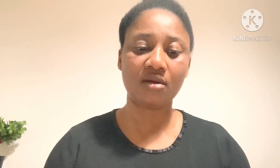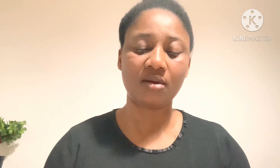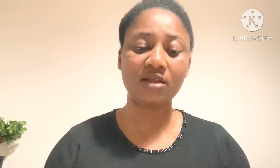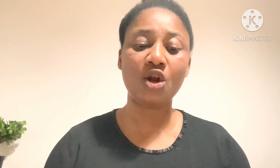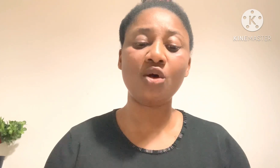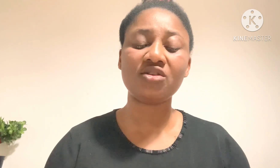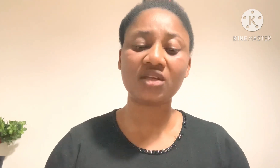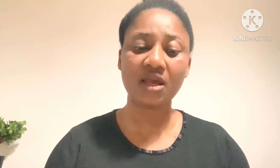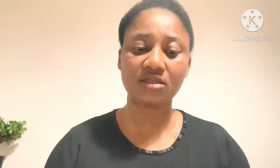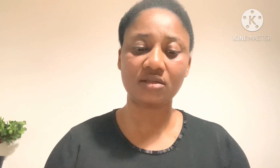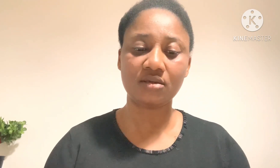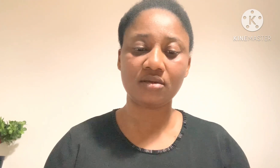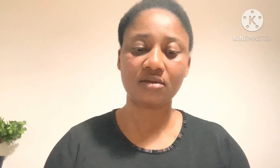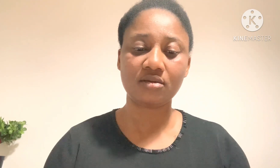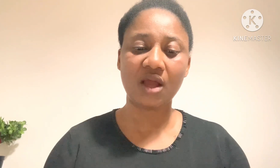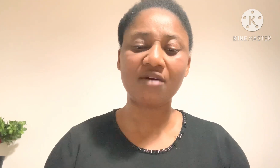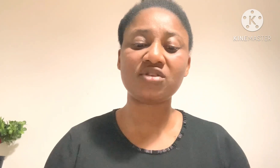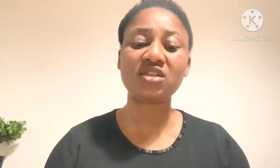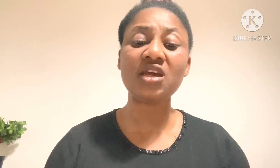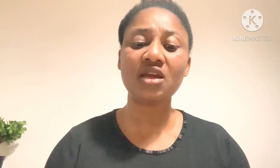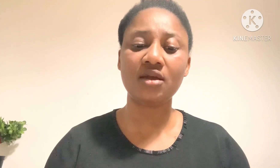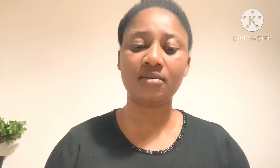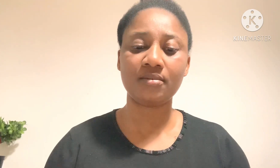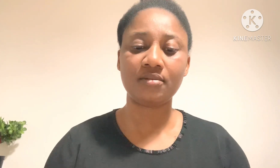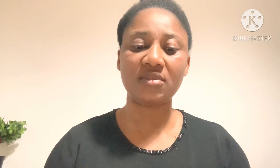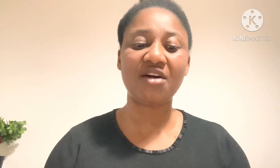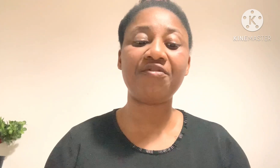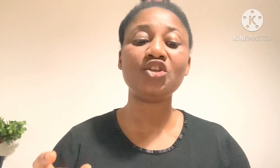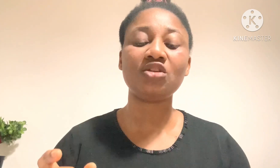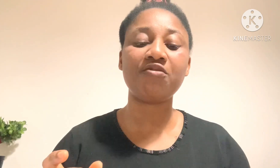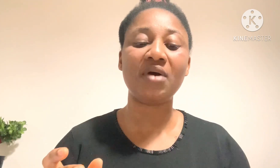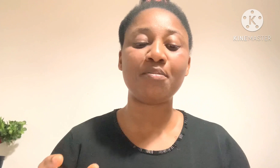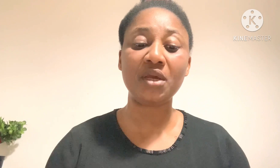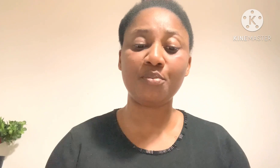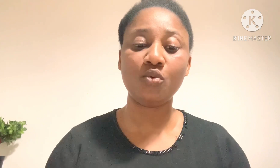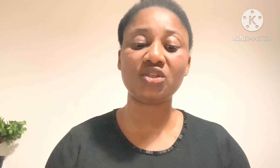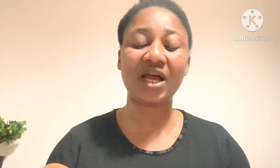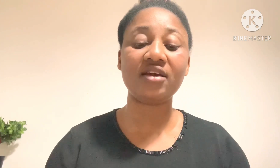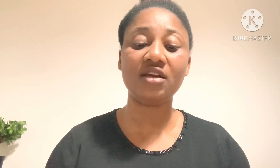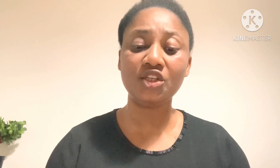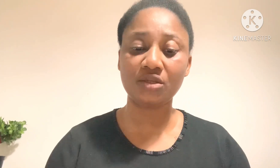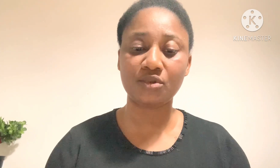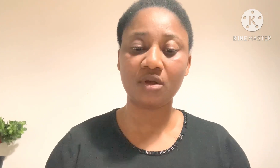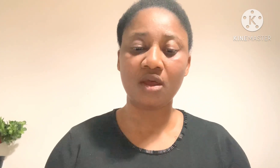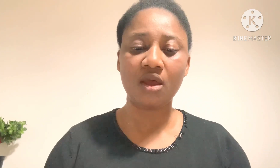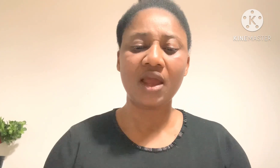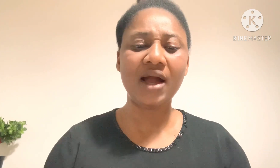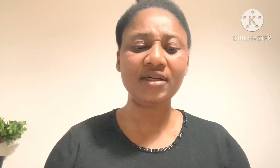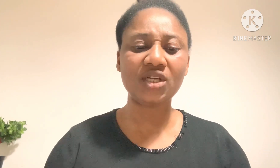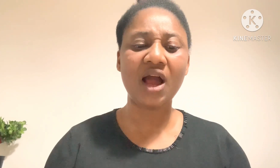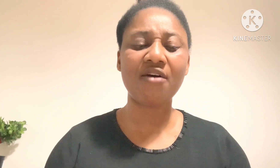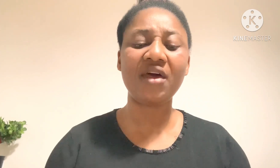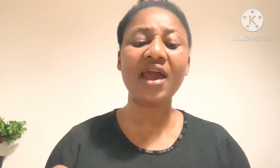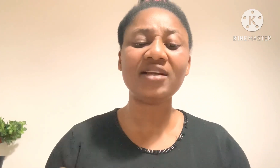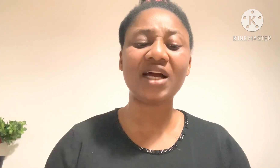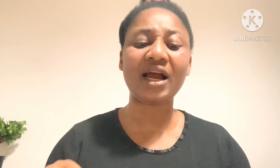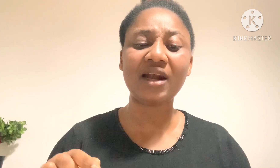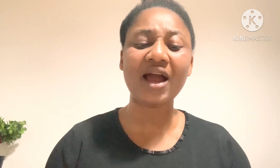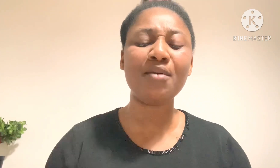And the Lord said, I have seen the affliction of my people which are in Egypt. And I have heard their cry